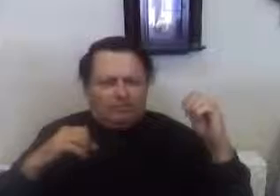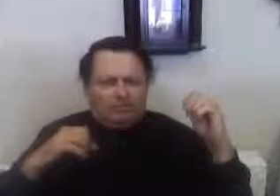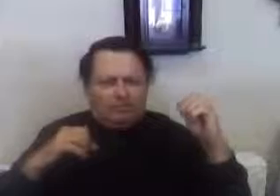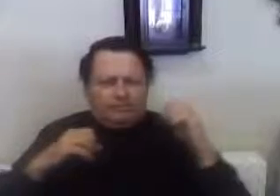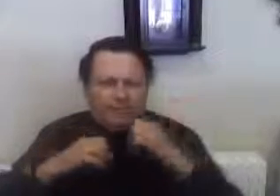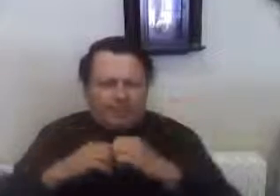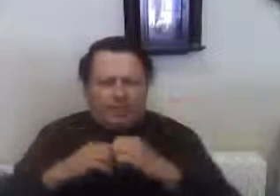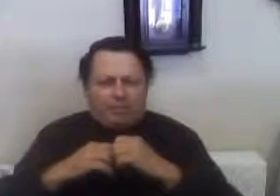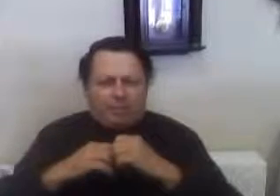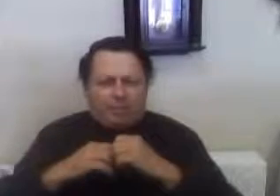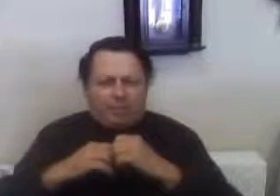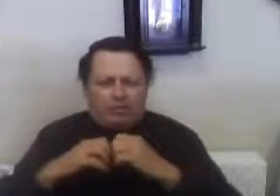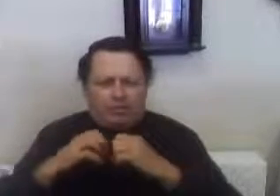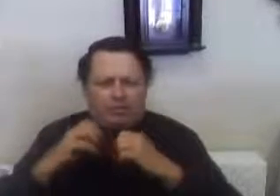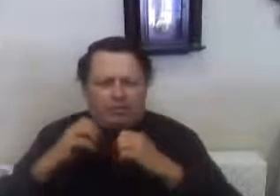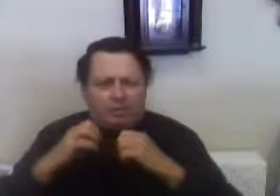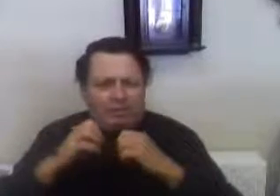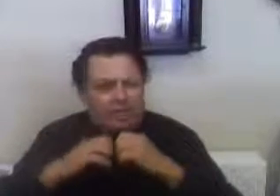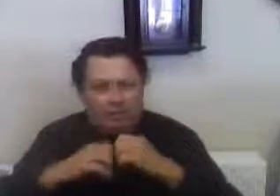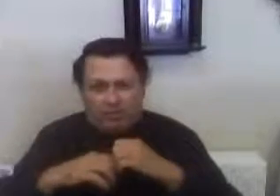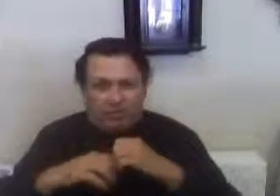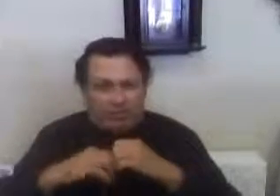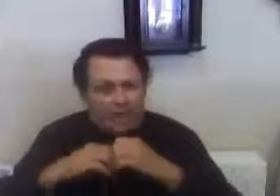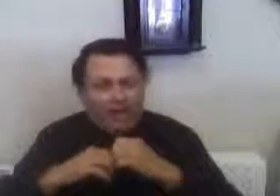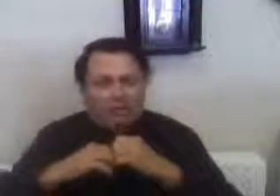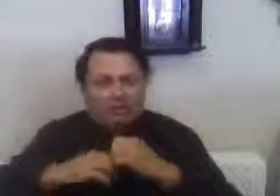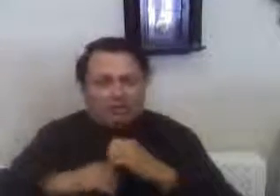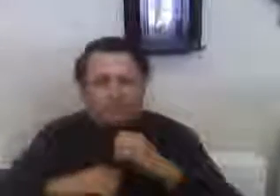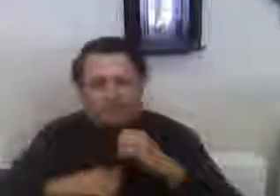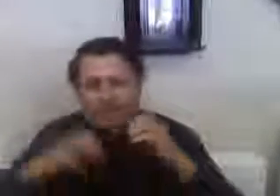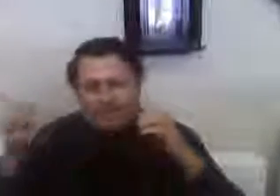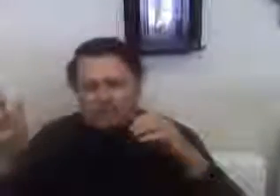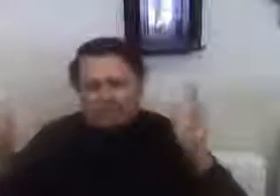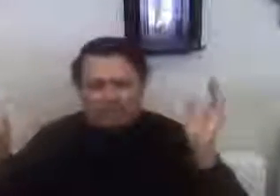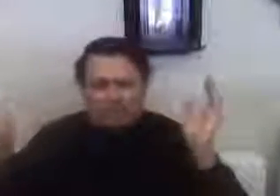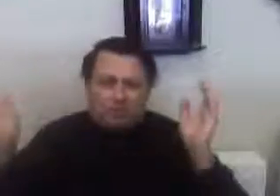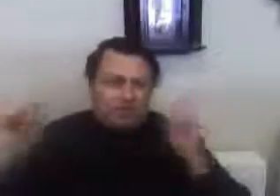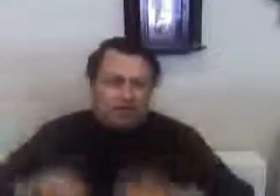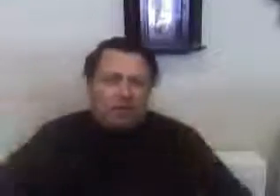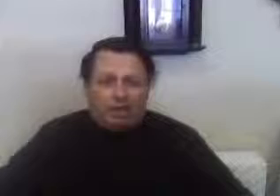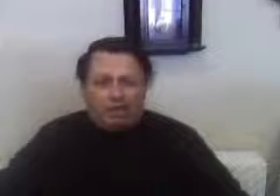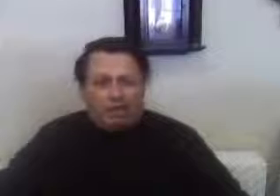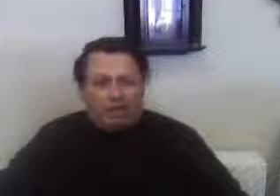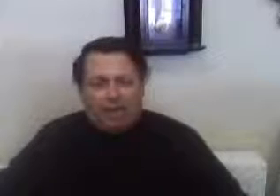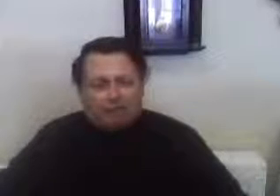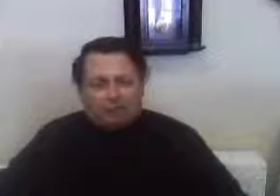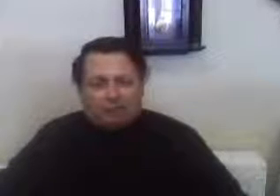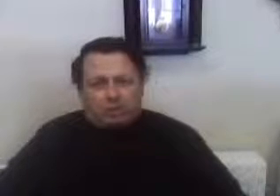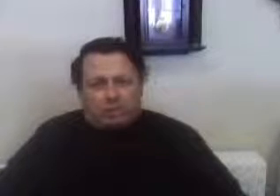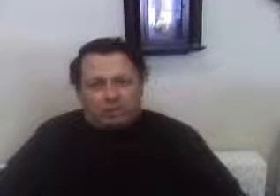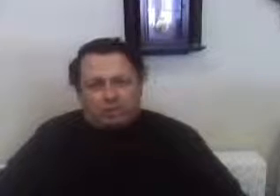the economic growth and everybody else gets what the capitalists wish to give.